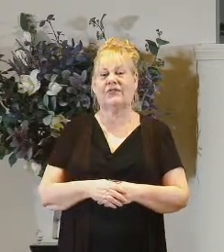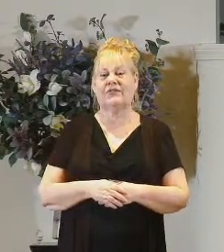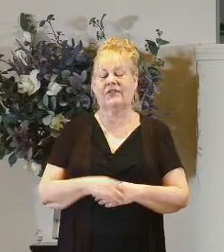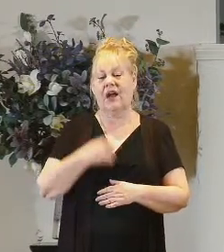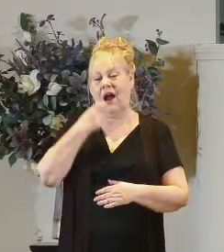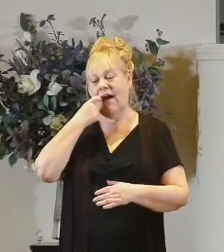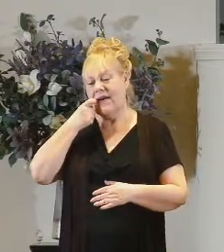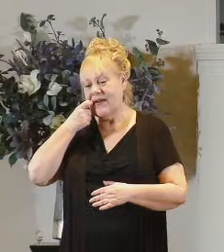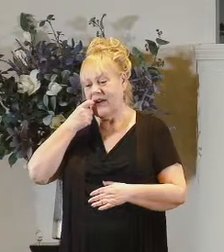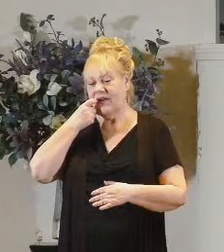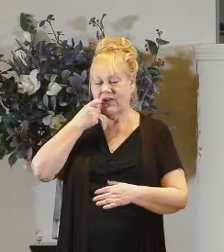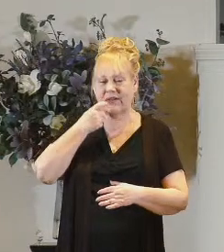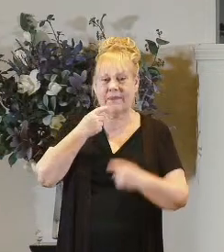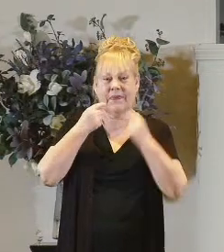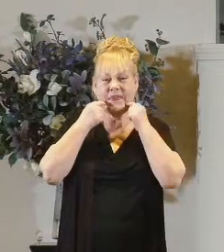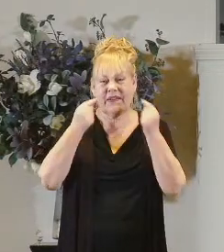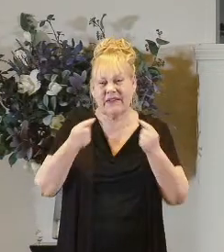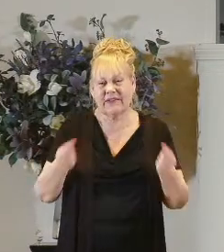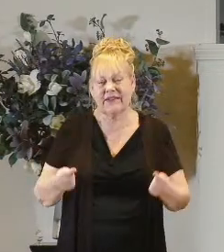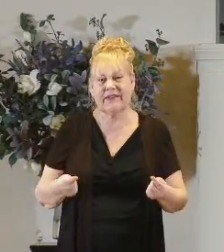the addictions the sin